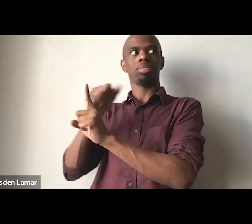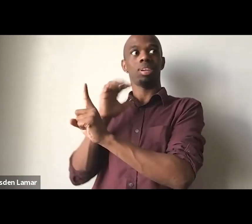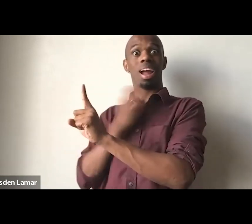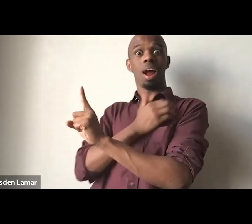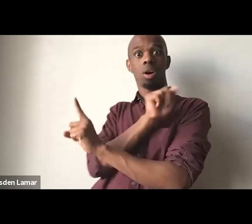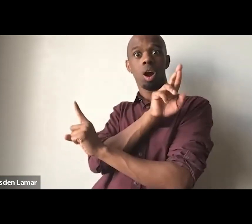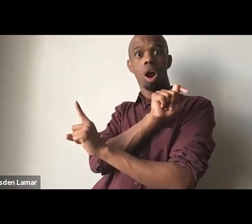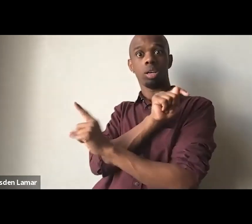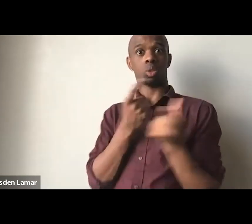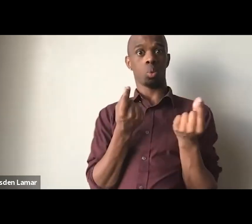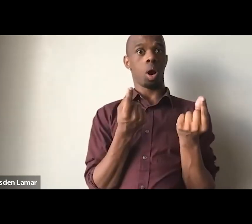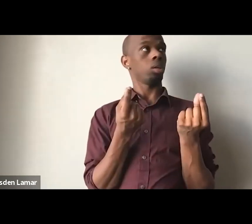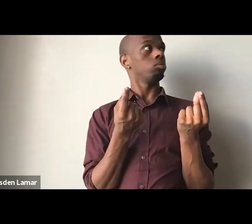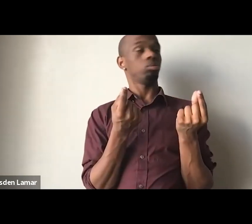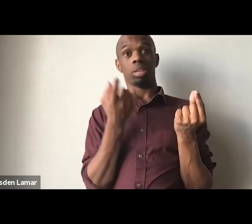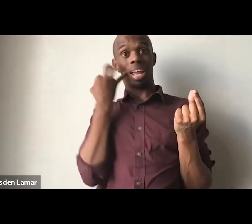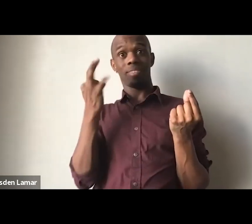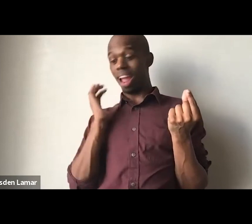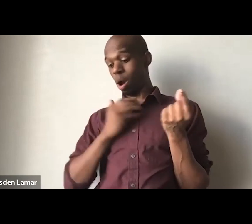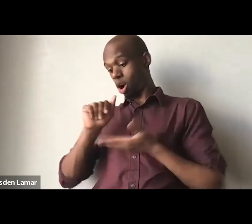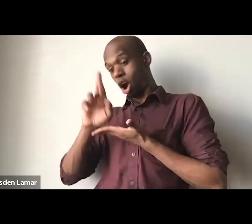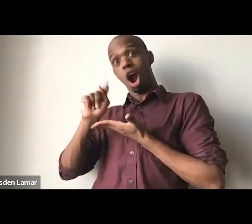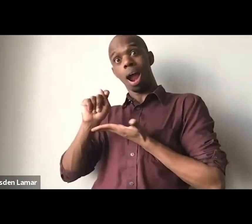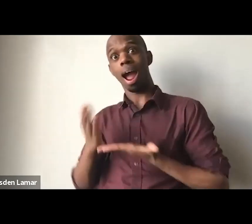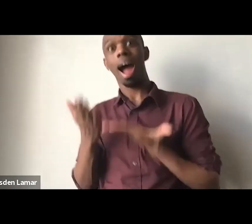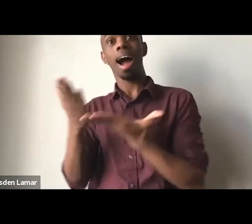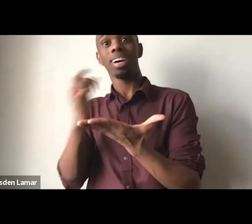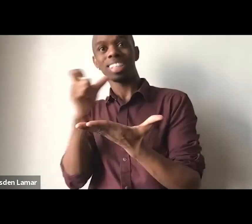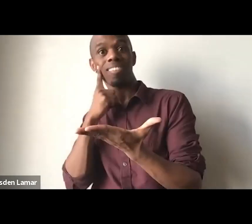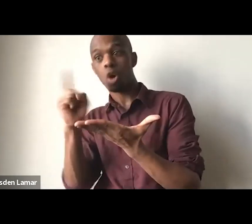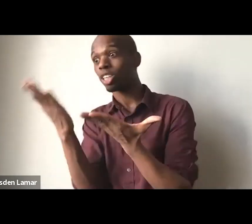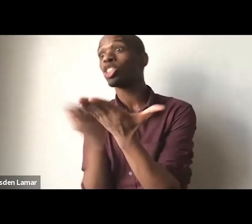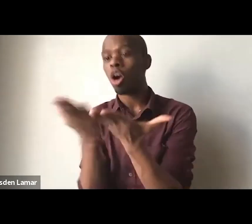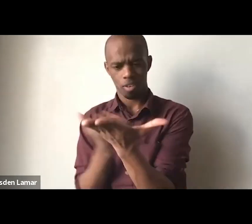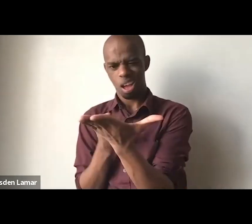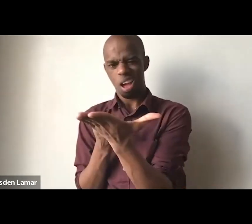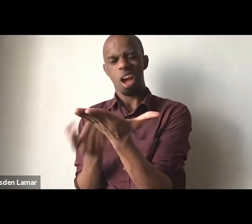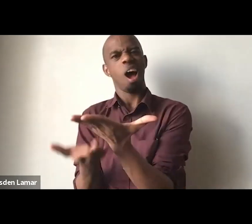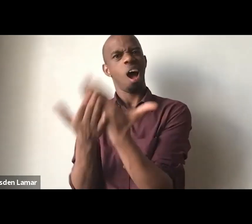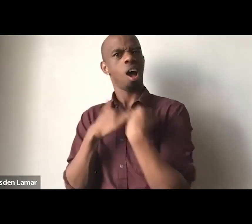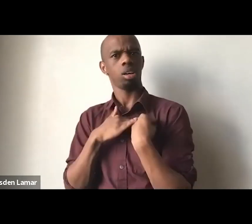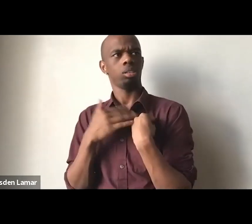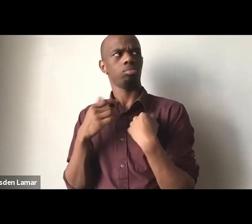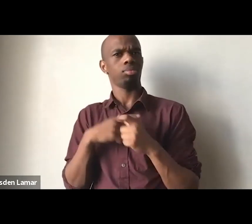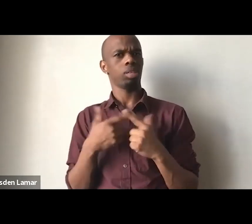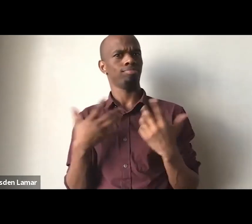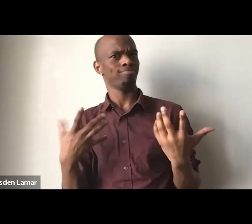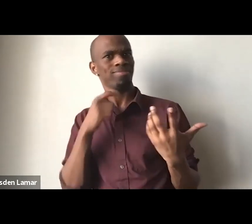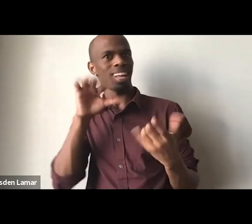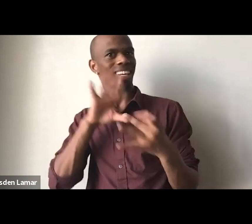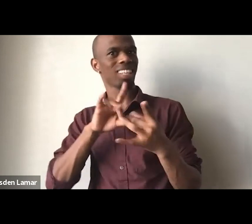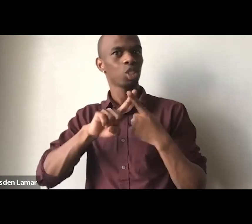if our art is not part of the larger community, if, you know, if we're not